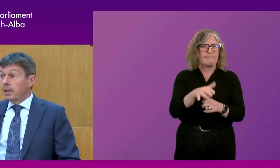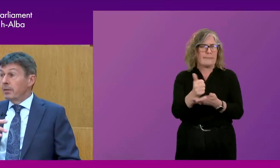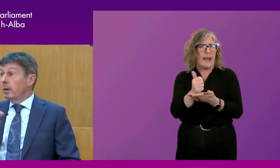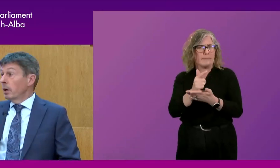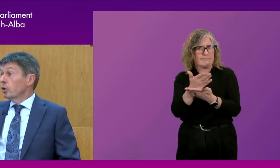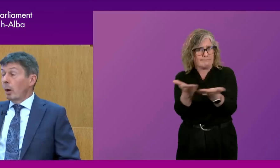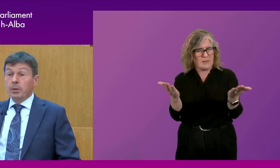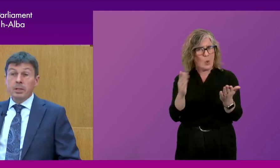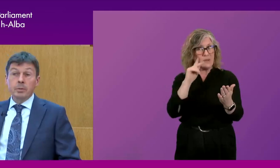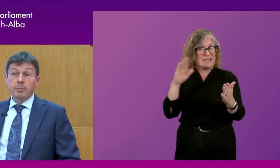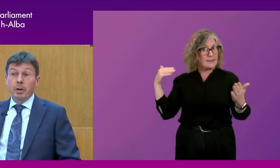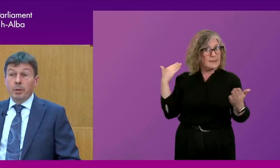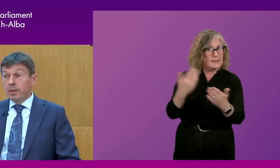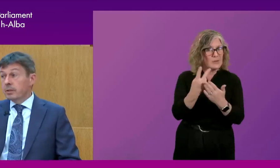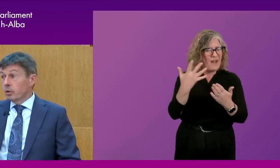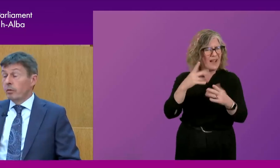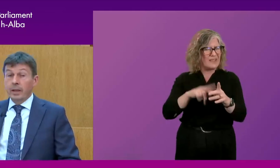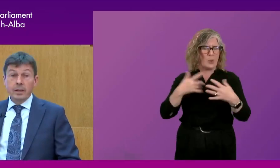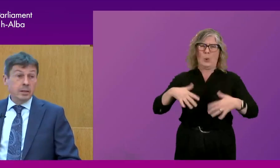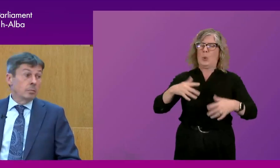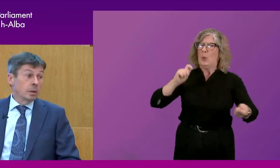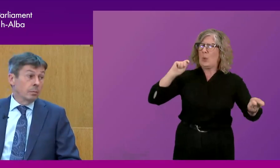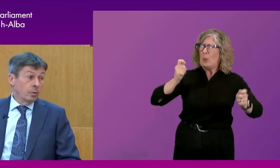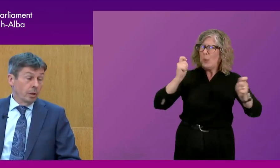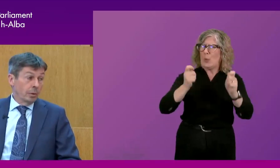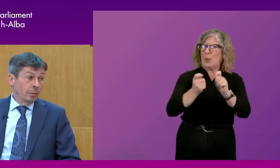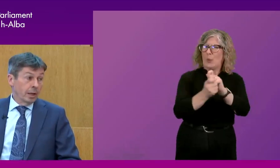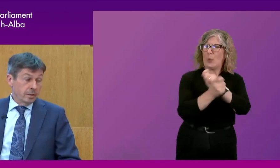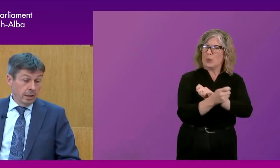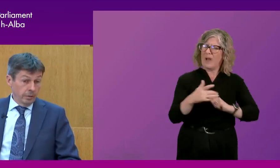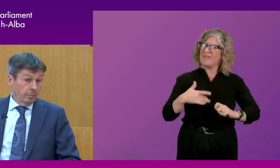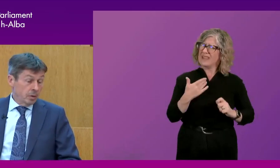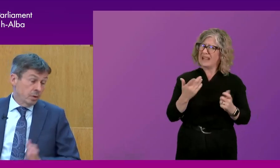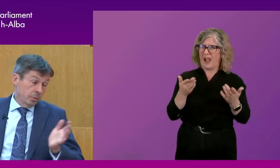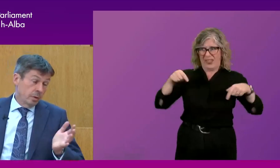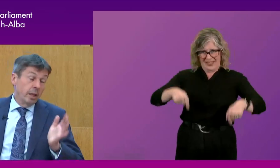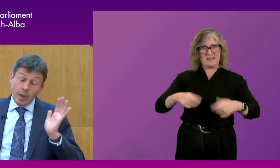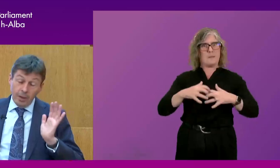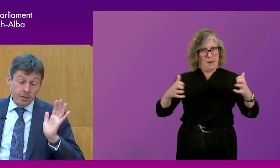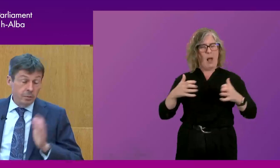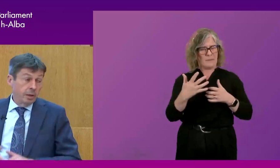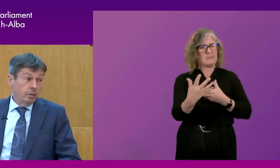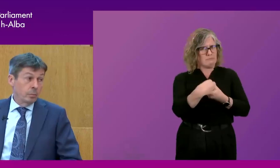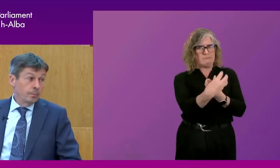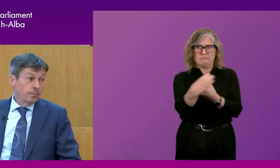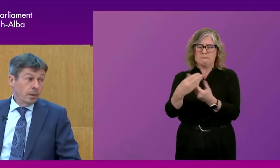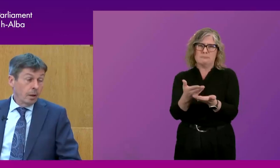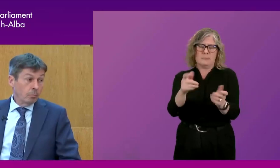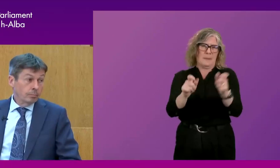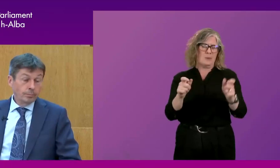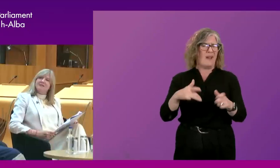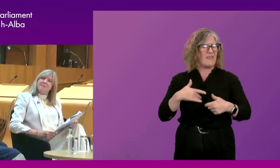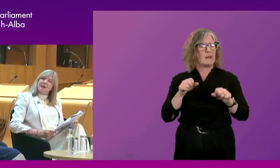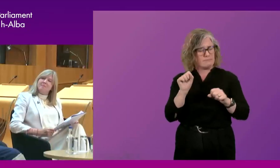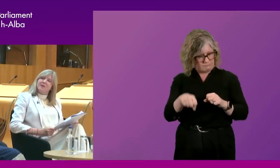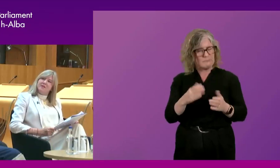And it's very much a participative Parliament. This sort of event sums up the way the Parliament has lived up to its principles. And that's just in my view. Thank you